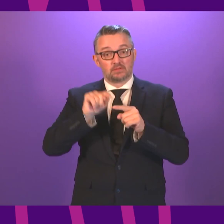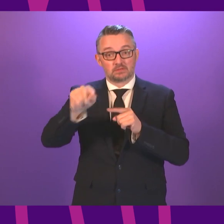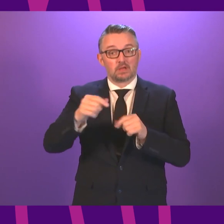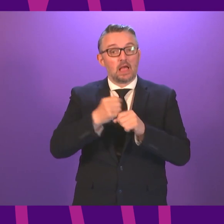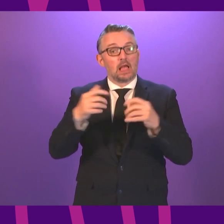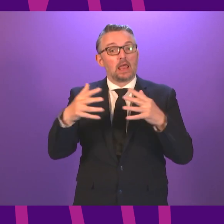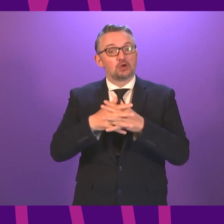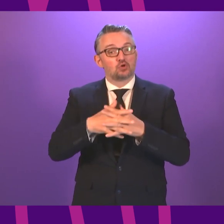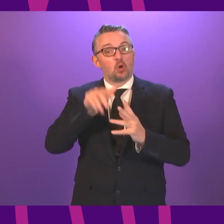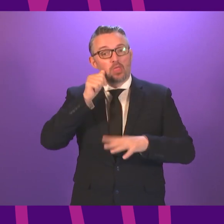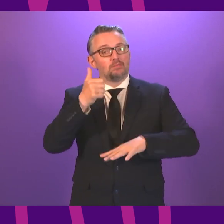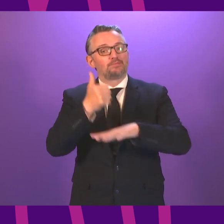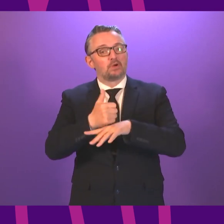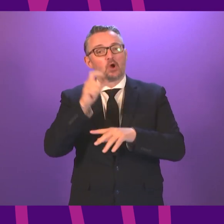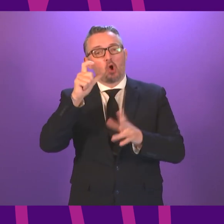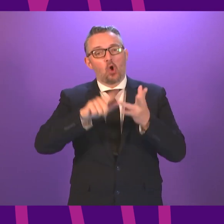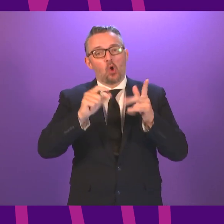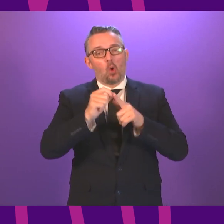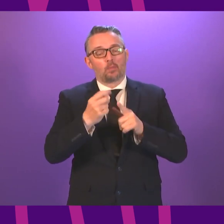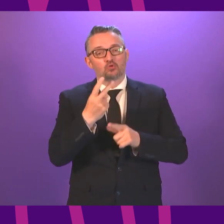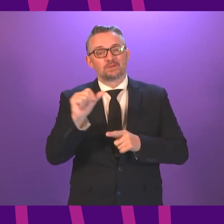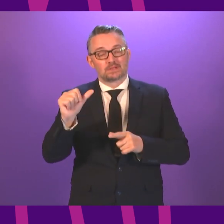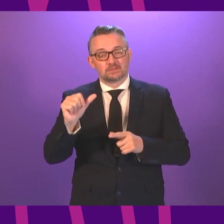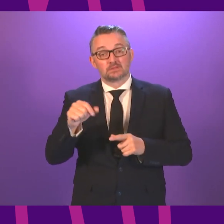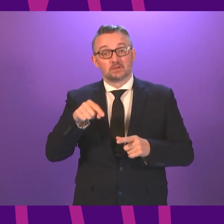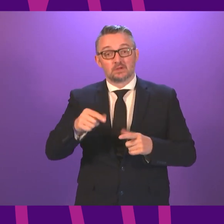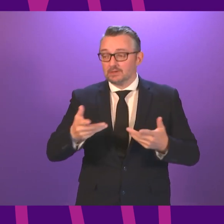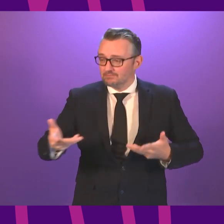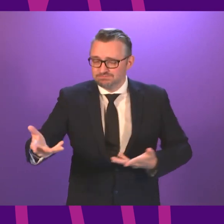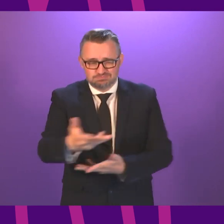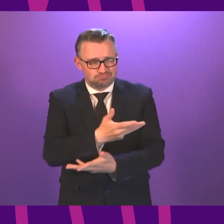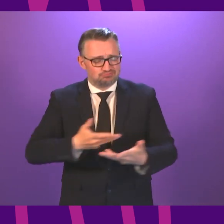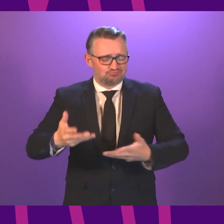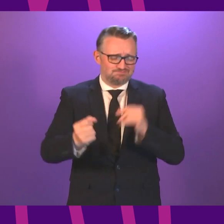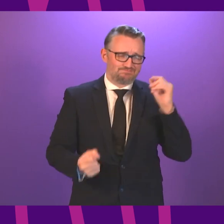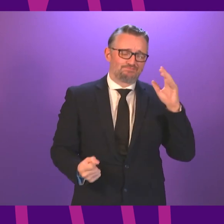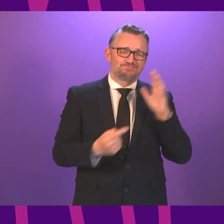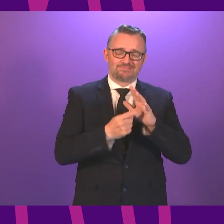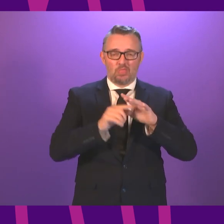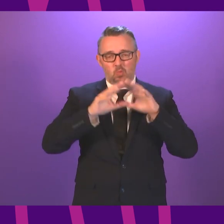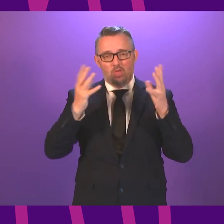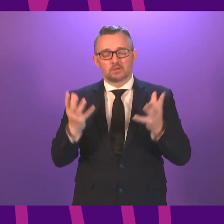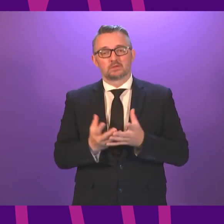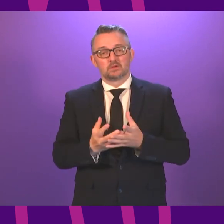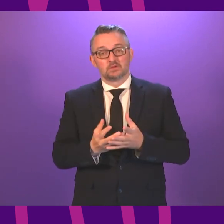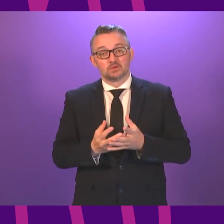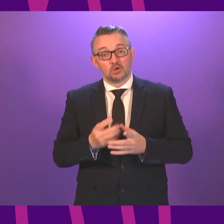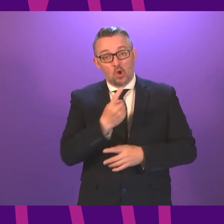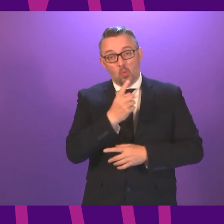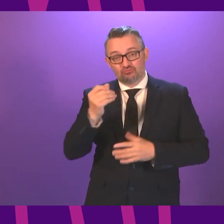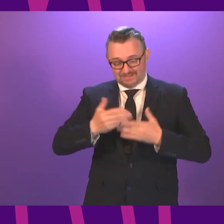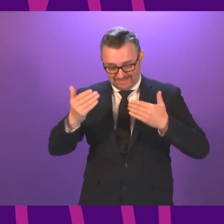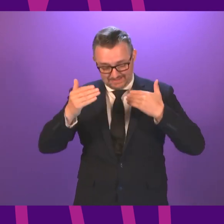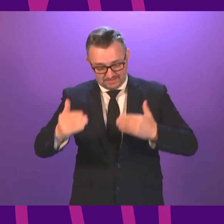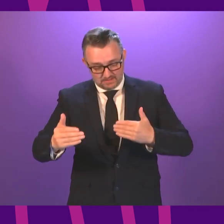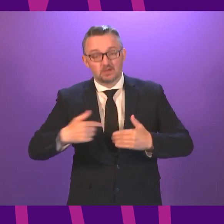COP26, the most important discussions that will take place in the world this year. And so in our first 100 days,